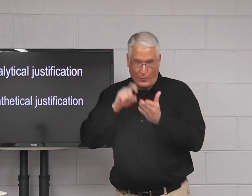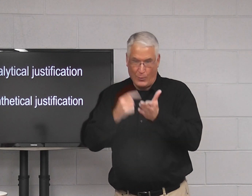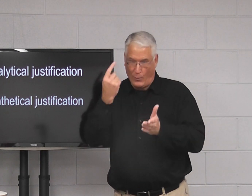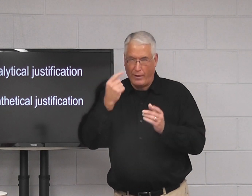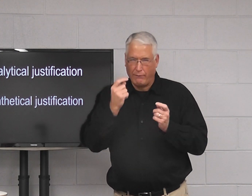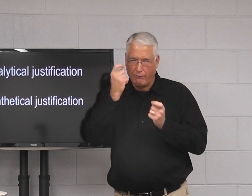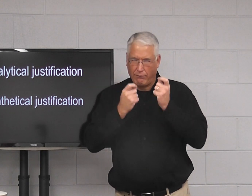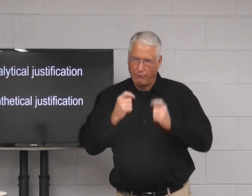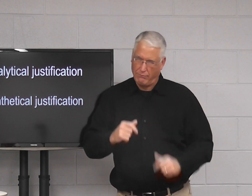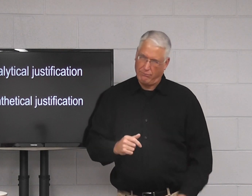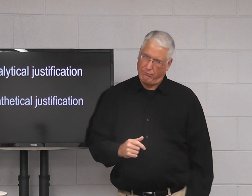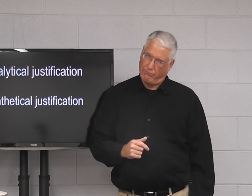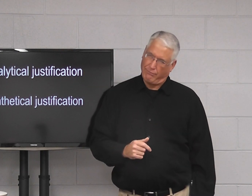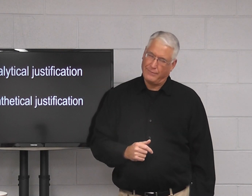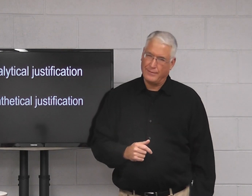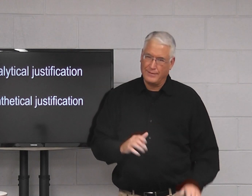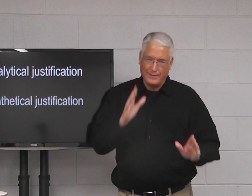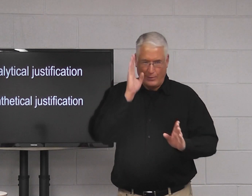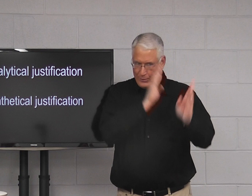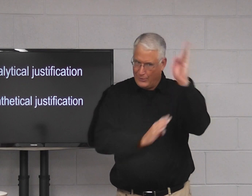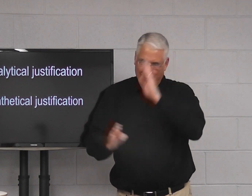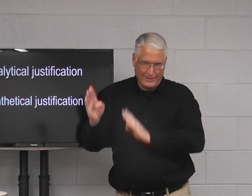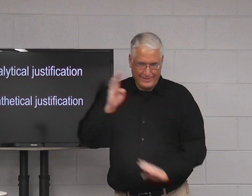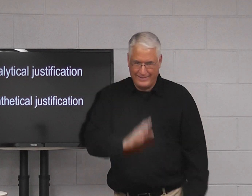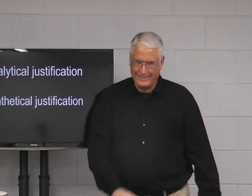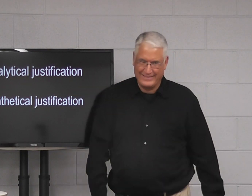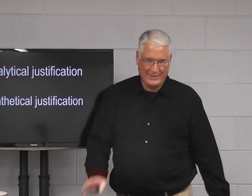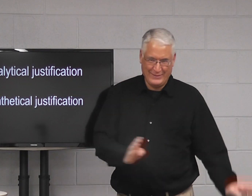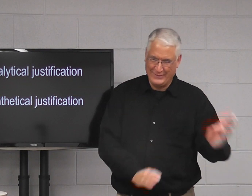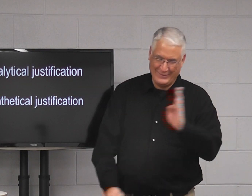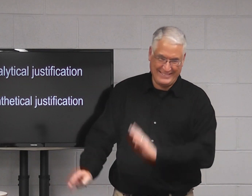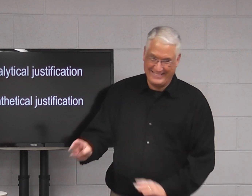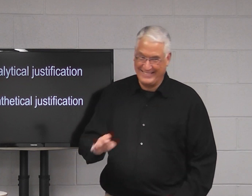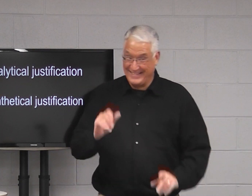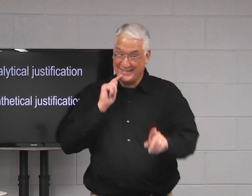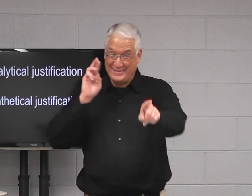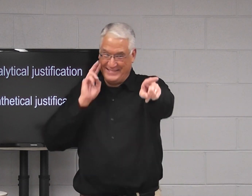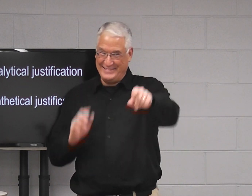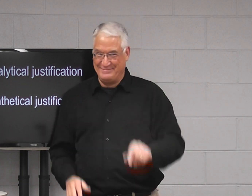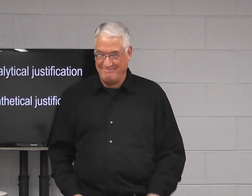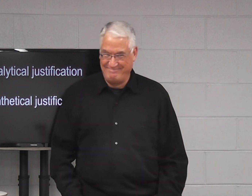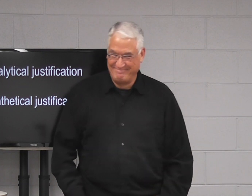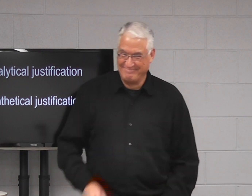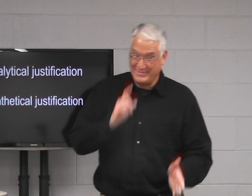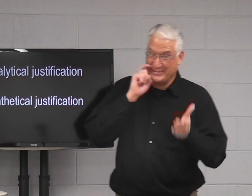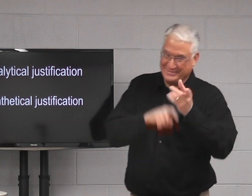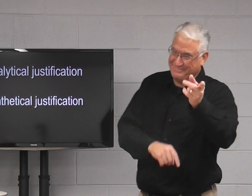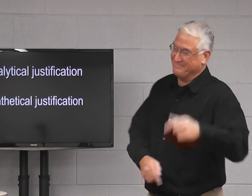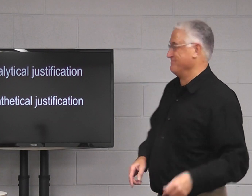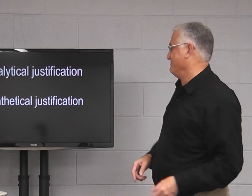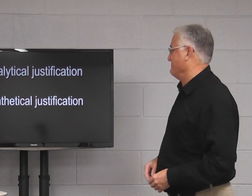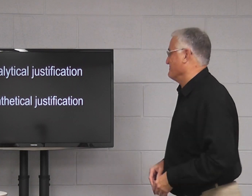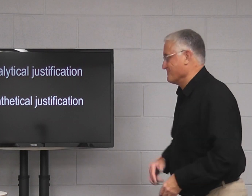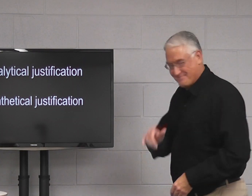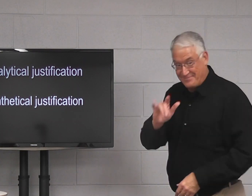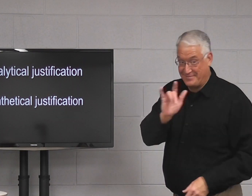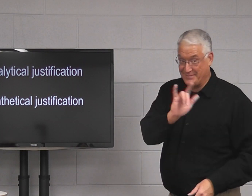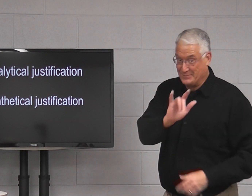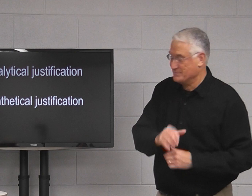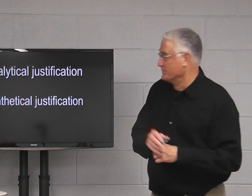I know y'all are giving me an expression about oh my don't worry about it. Tammy was one of them giving me this look.